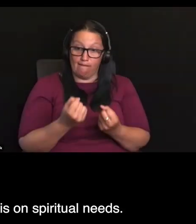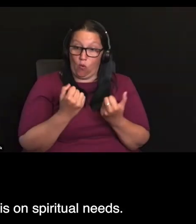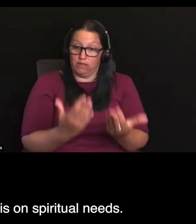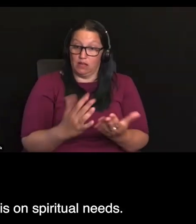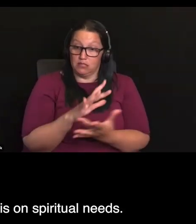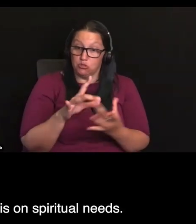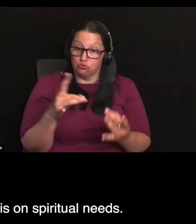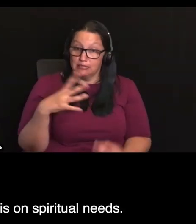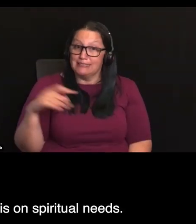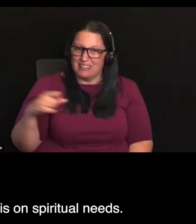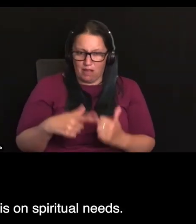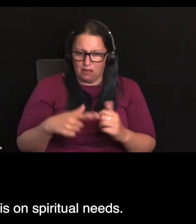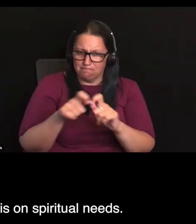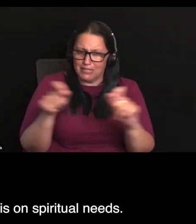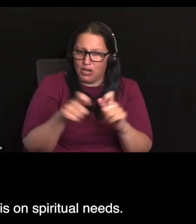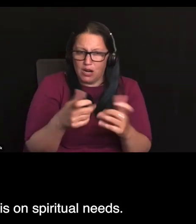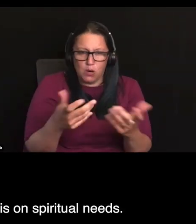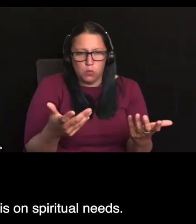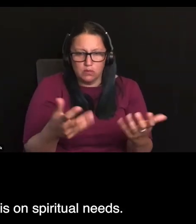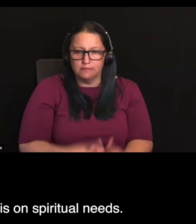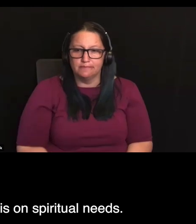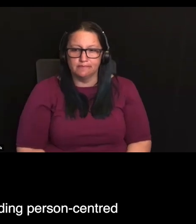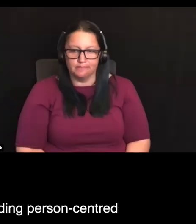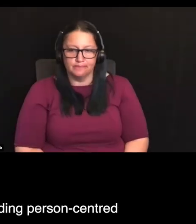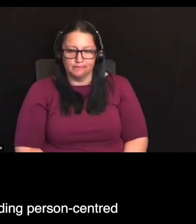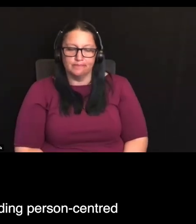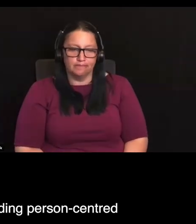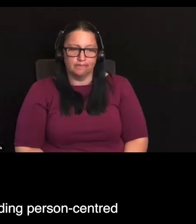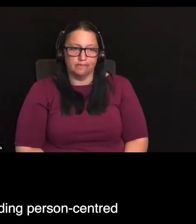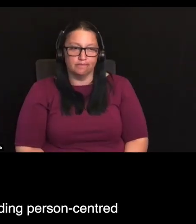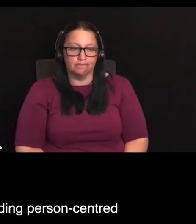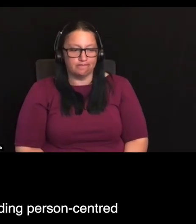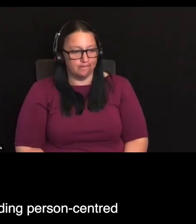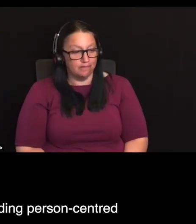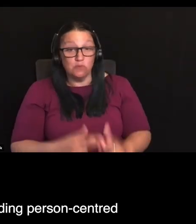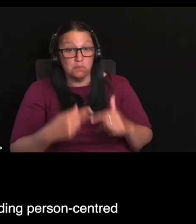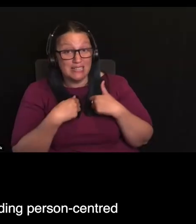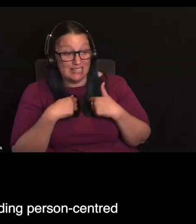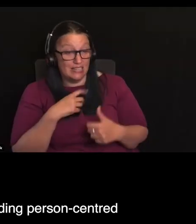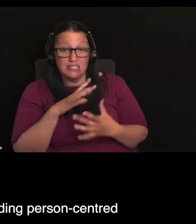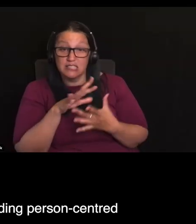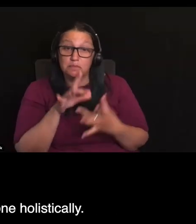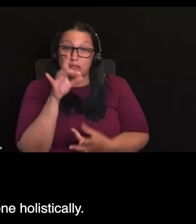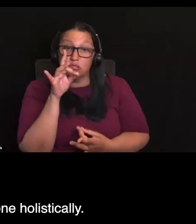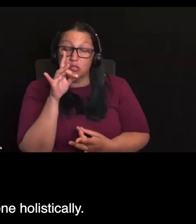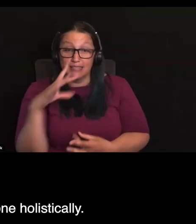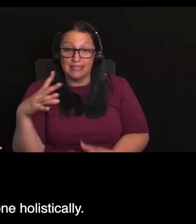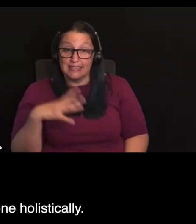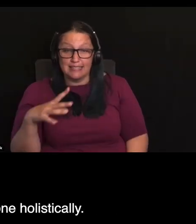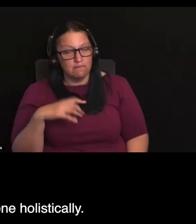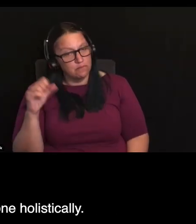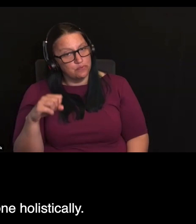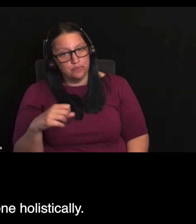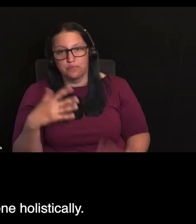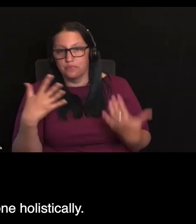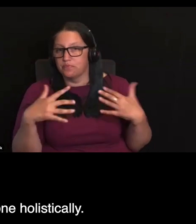So to me, we've put a greater emphasis on spiritual needs. I think it's really key in terms of providing a person's sense of care and understanding